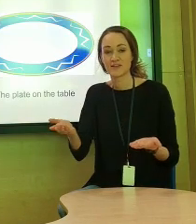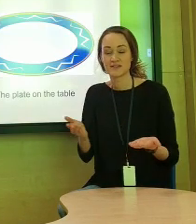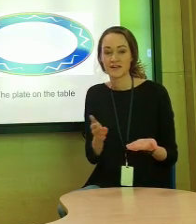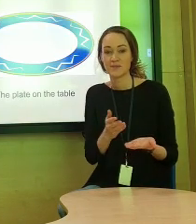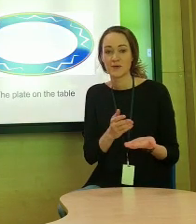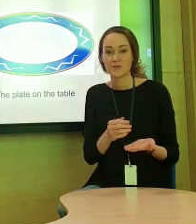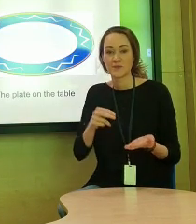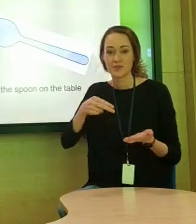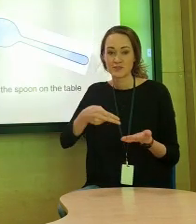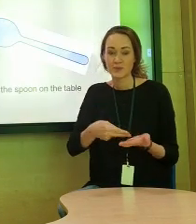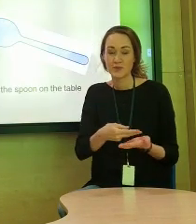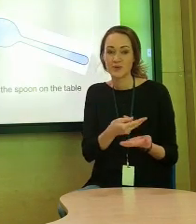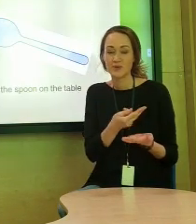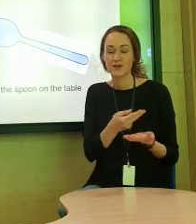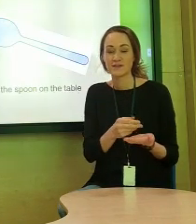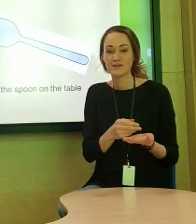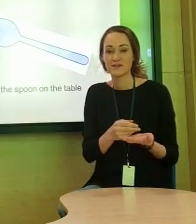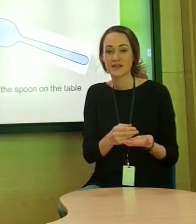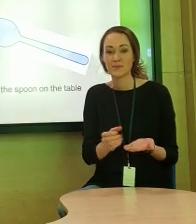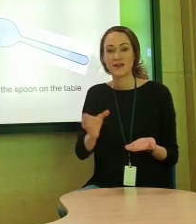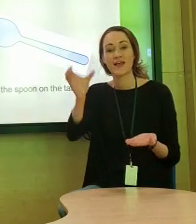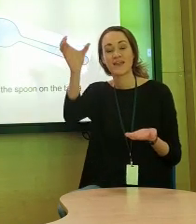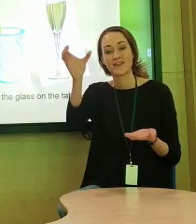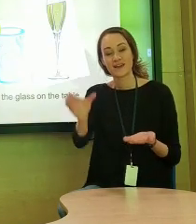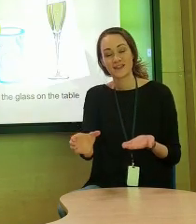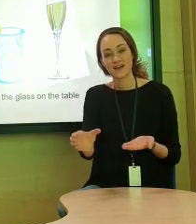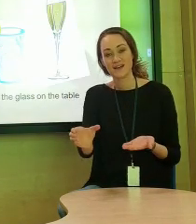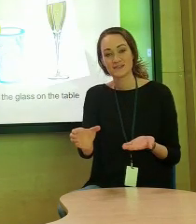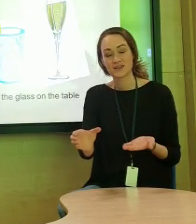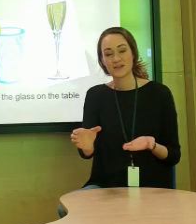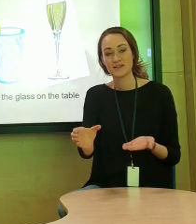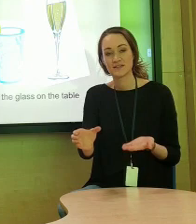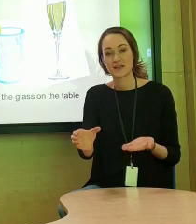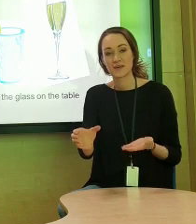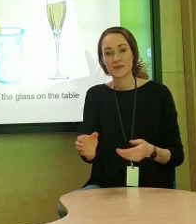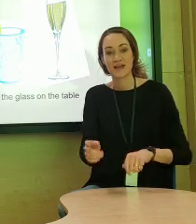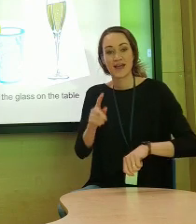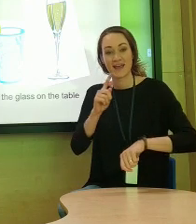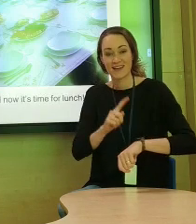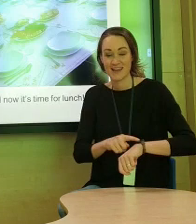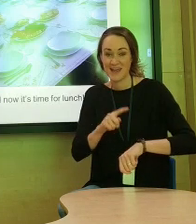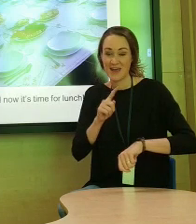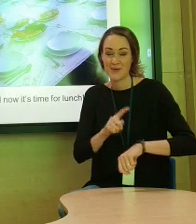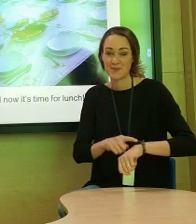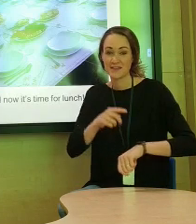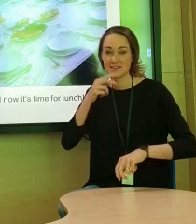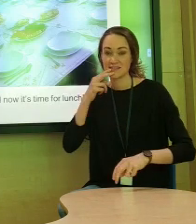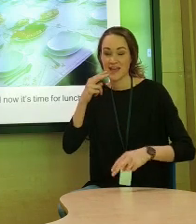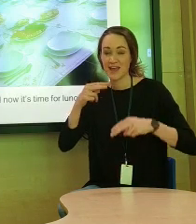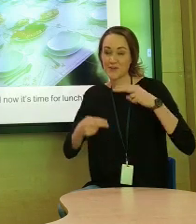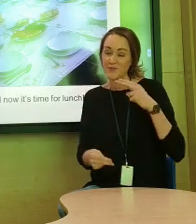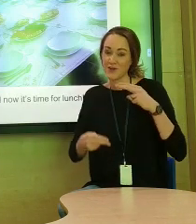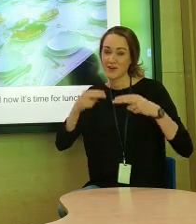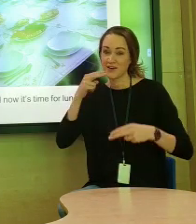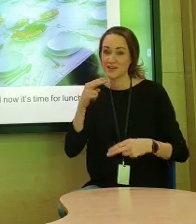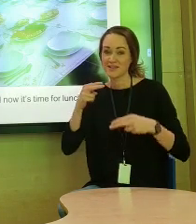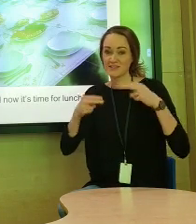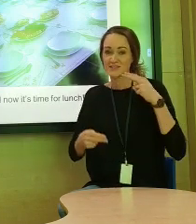the table. Put the spoon on the table. Add the glass on the table. And now it's time for lunch.